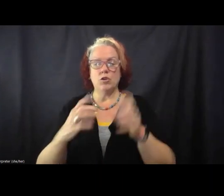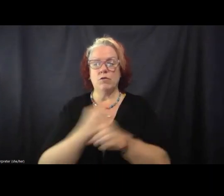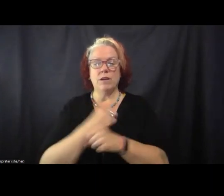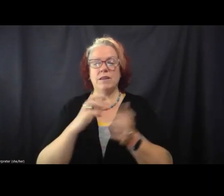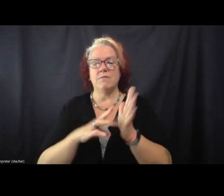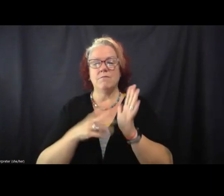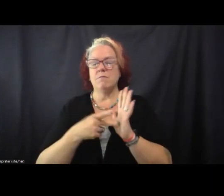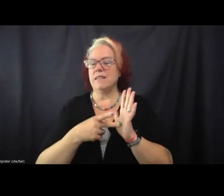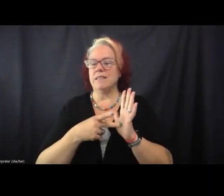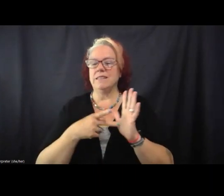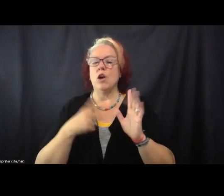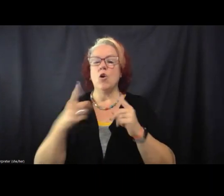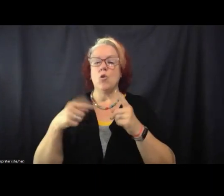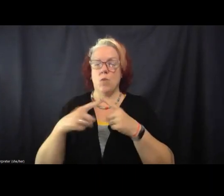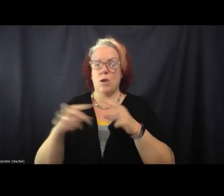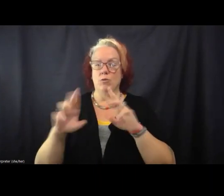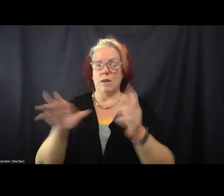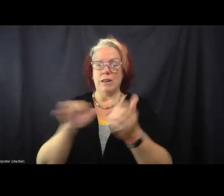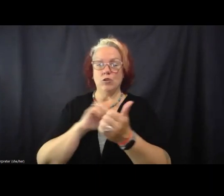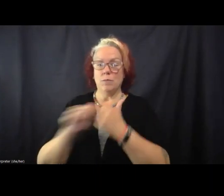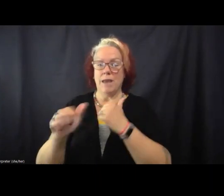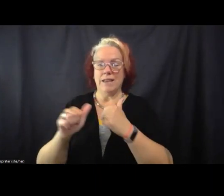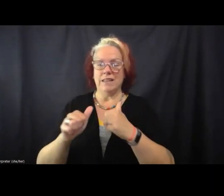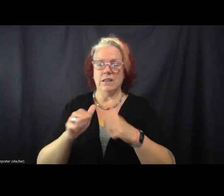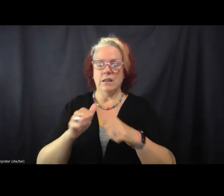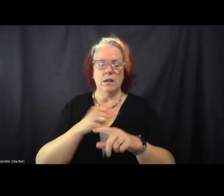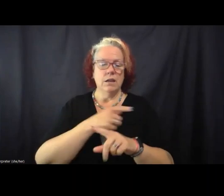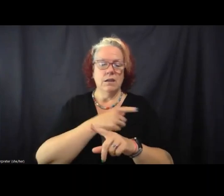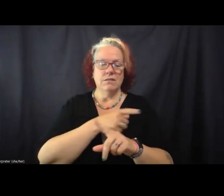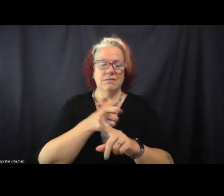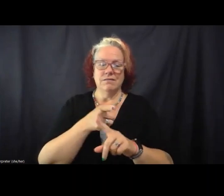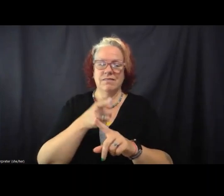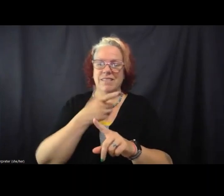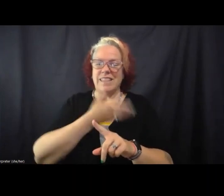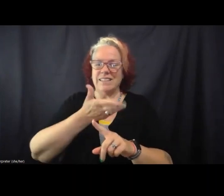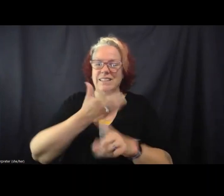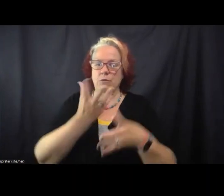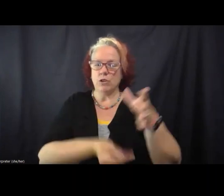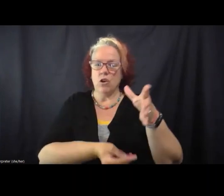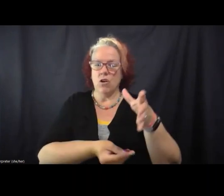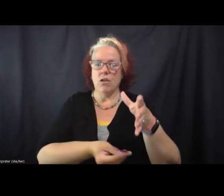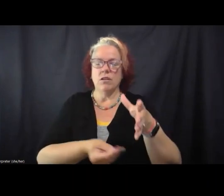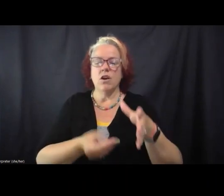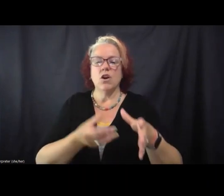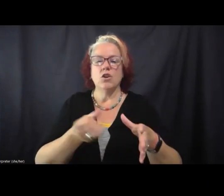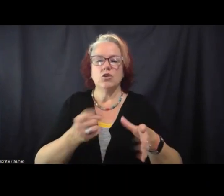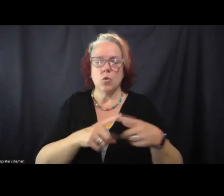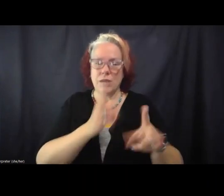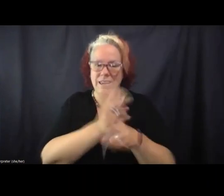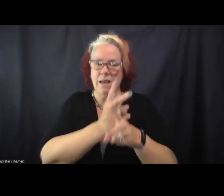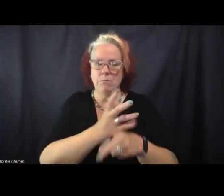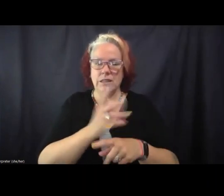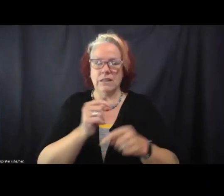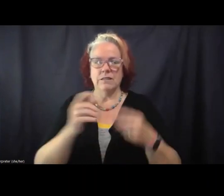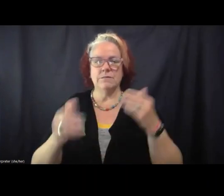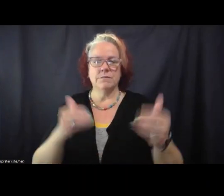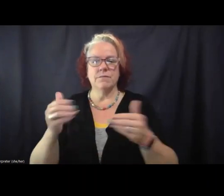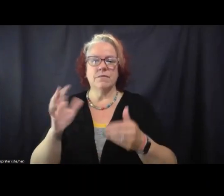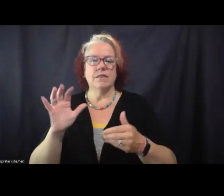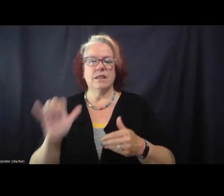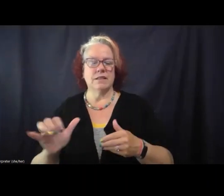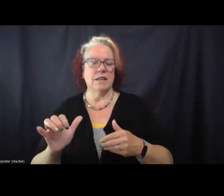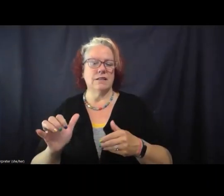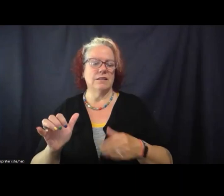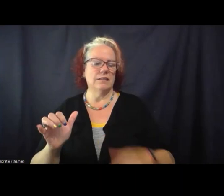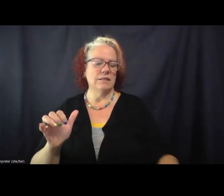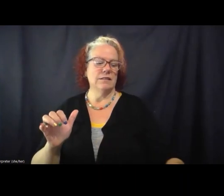there when it came time after the uprising to vote on the bill. So that was